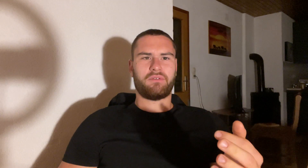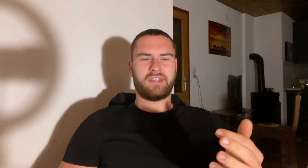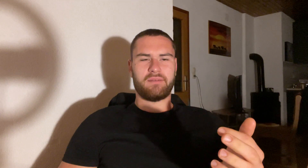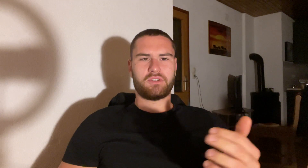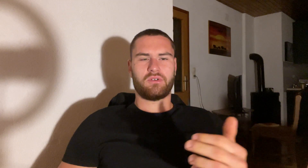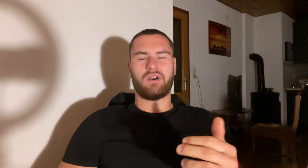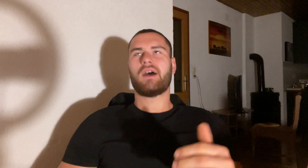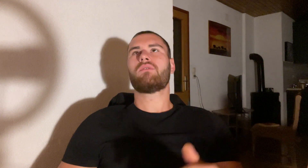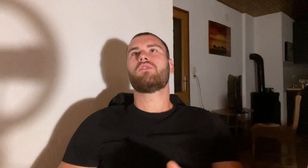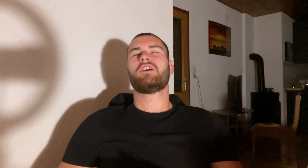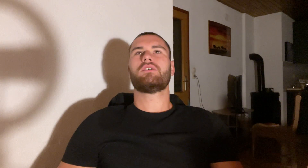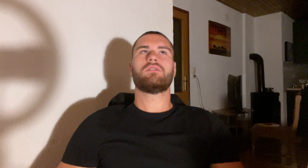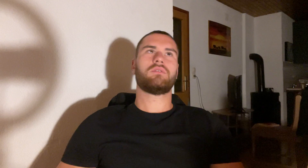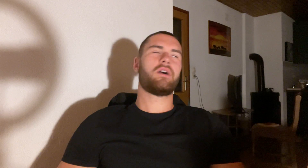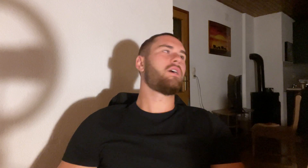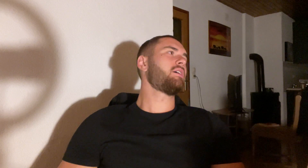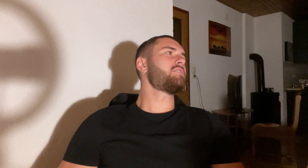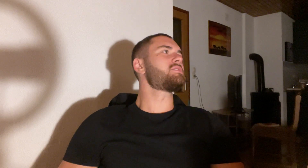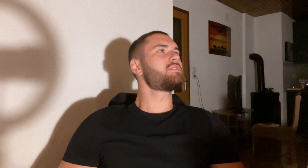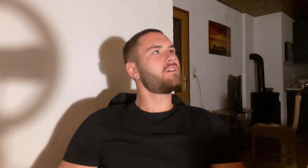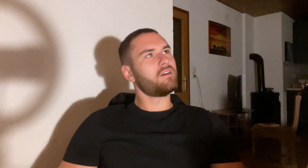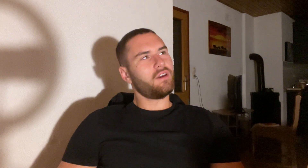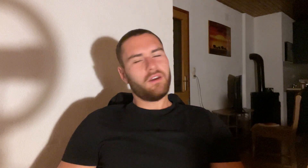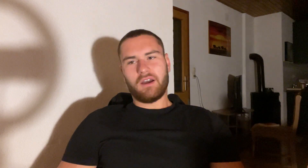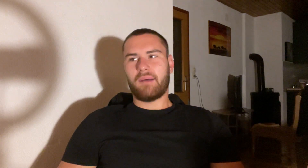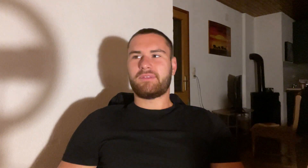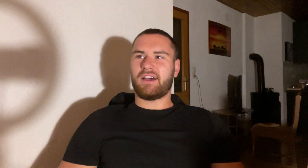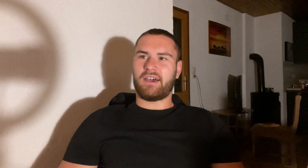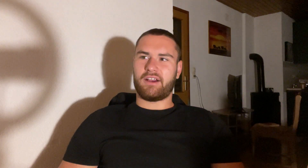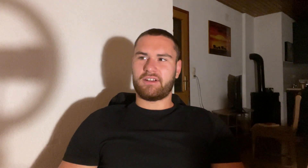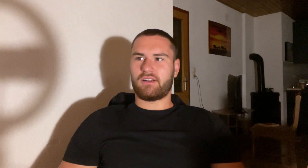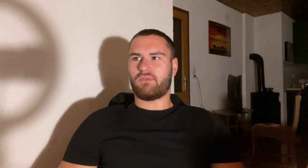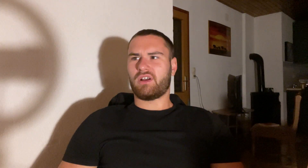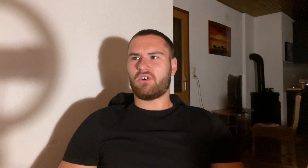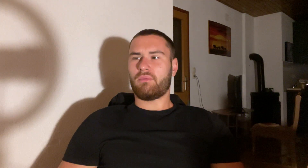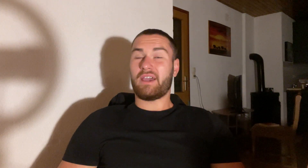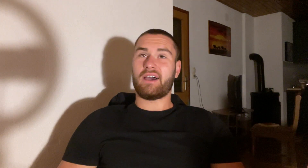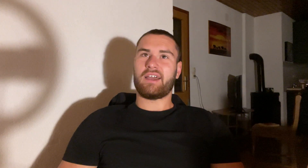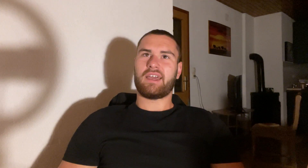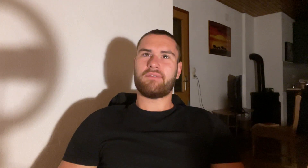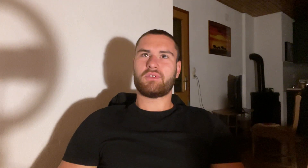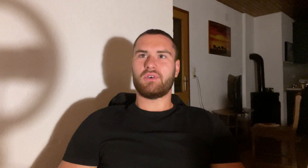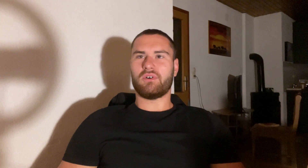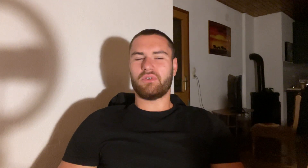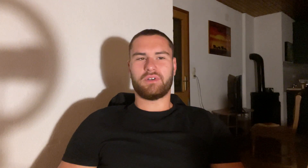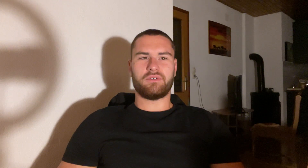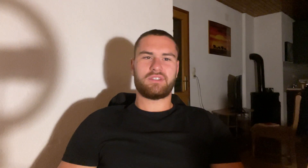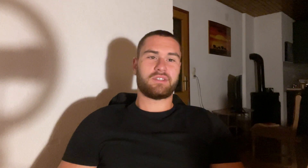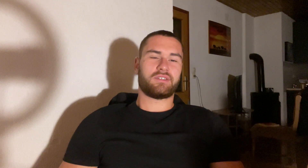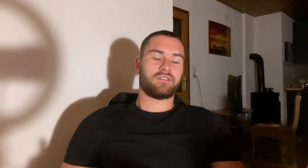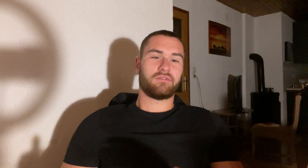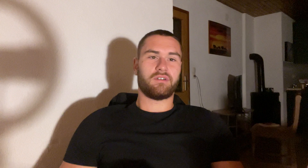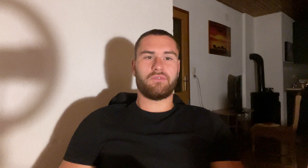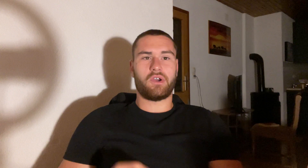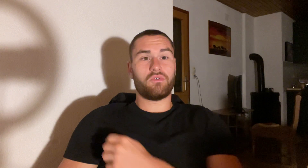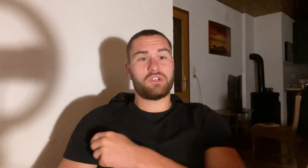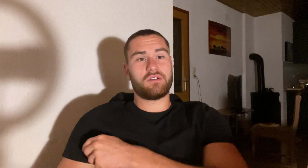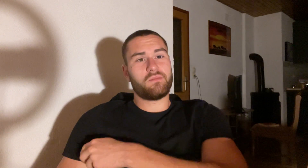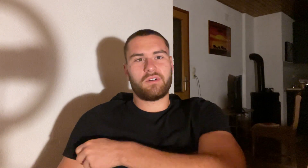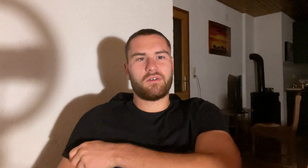of times. You know, I don't want to go. It's, I'm tired. I don't want to go. I have to go. You know, it's, we go gym, you know,